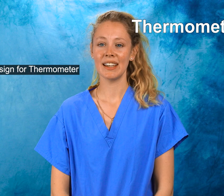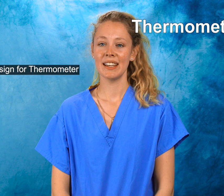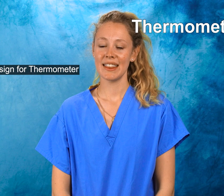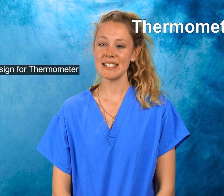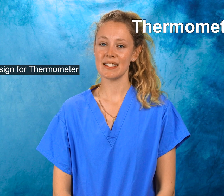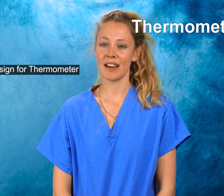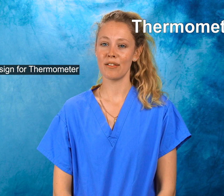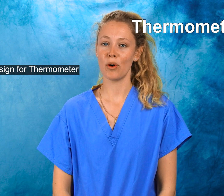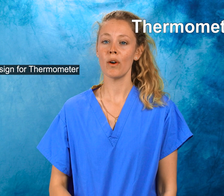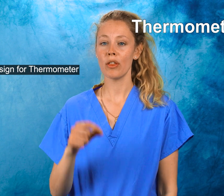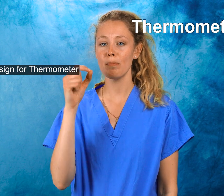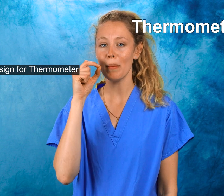This is the sign for thermometer.